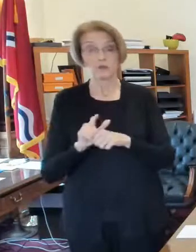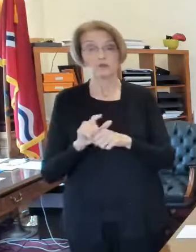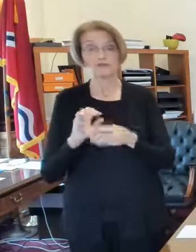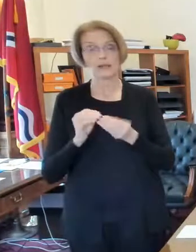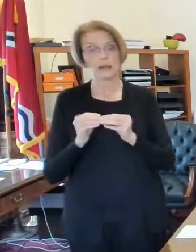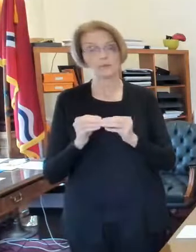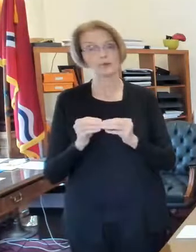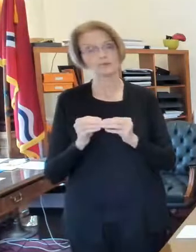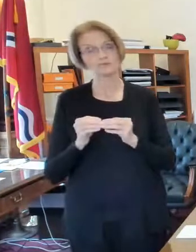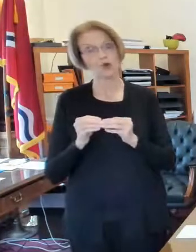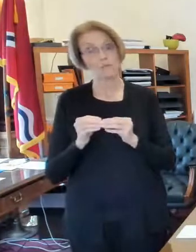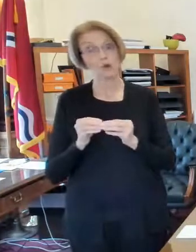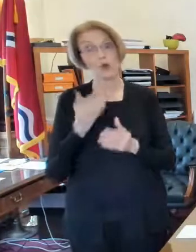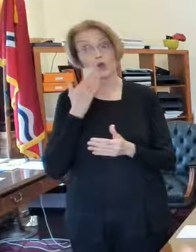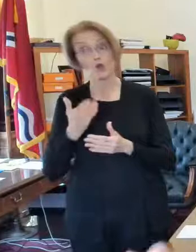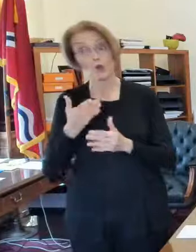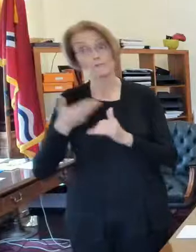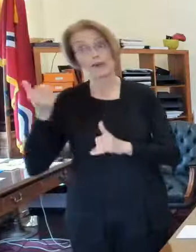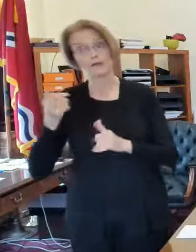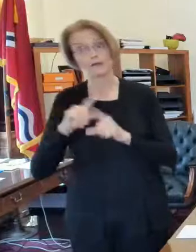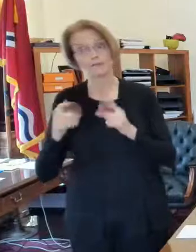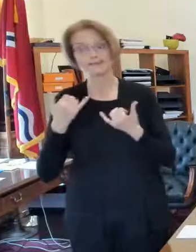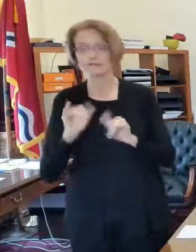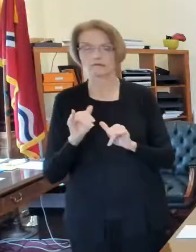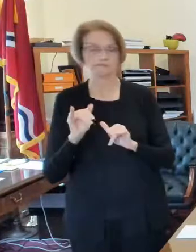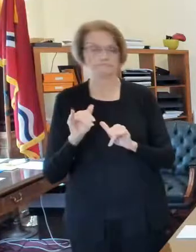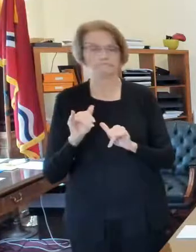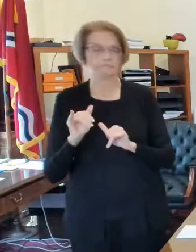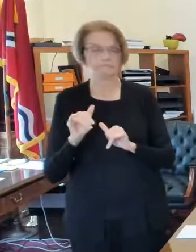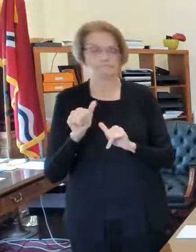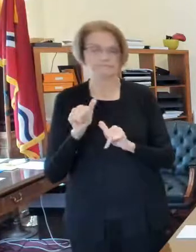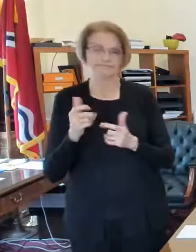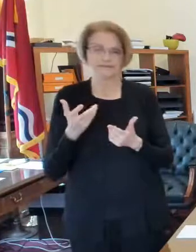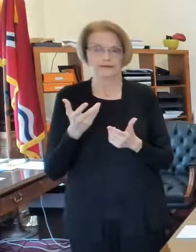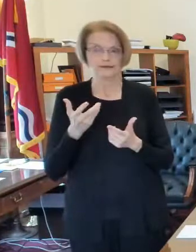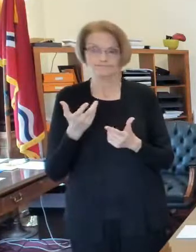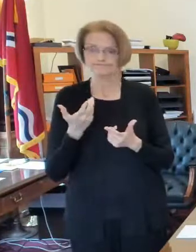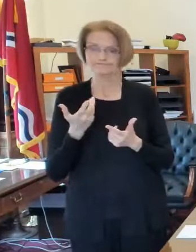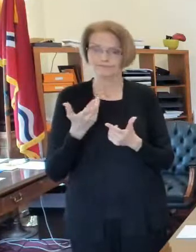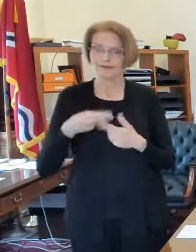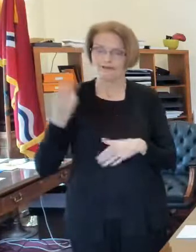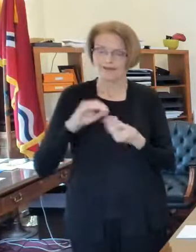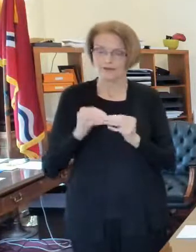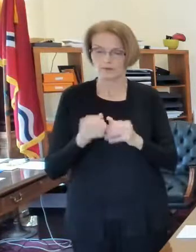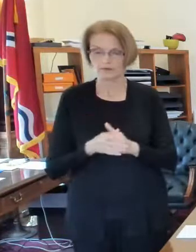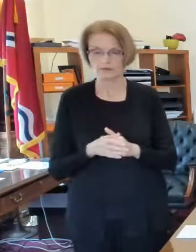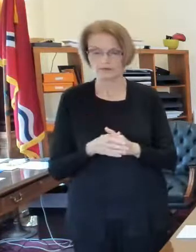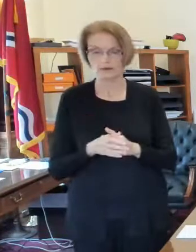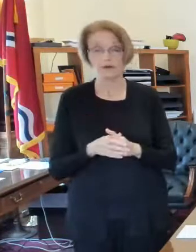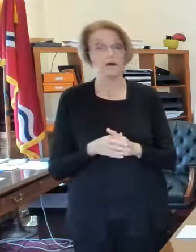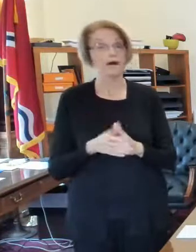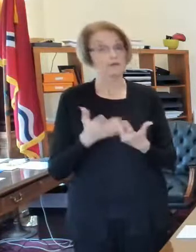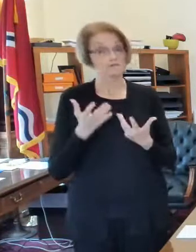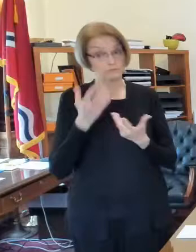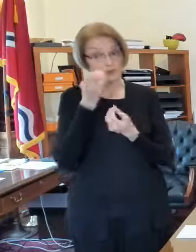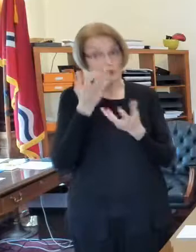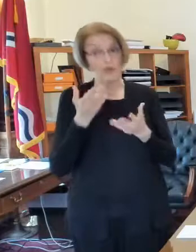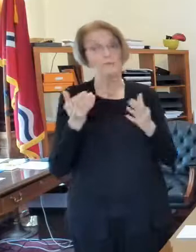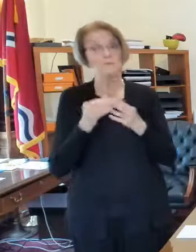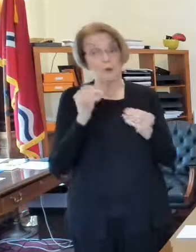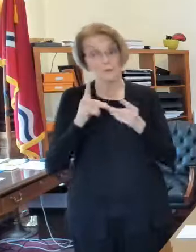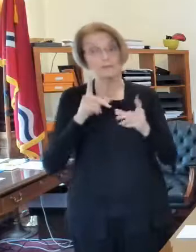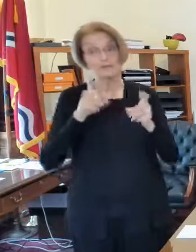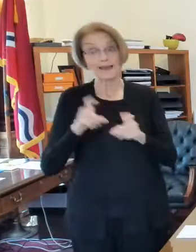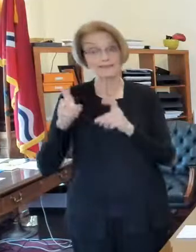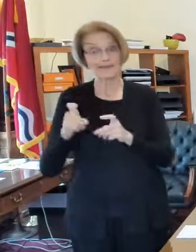are better than others but they're still they're still bad last thing i want to say is there are more people getting tested that's good it